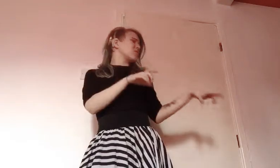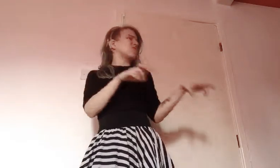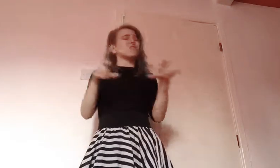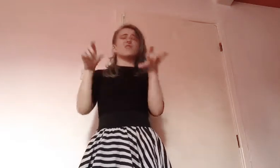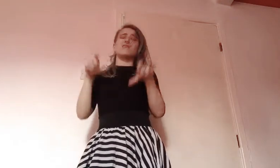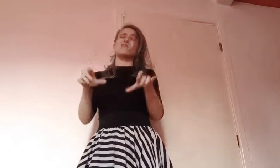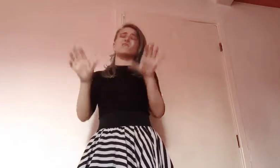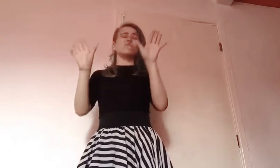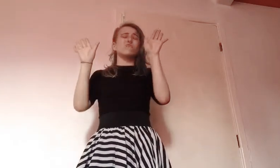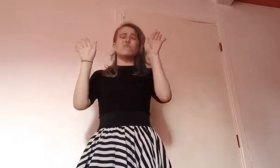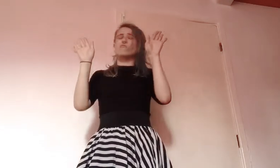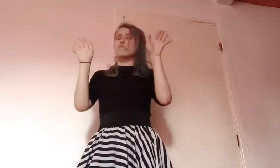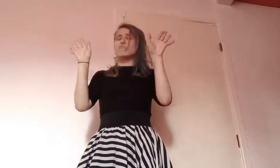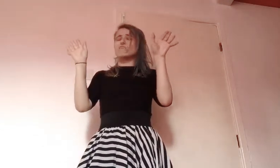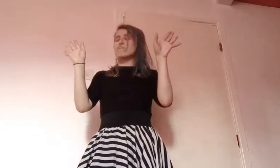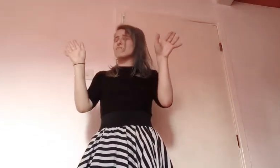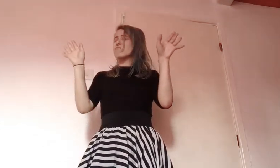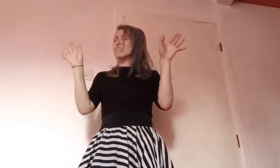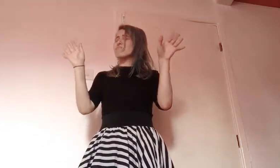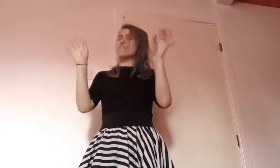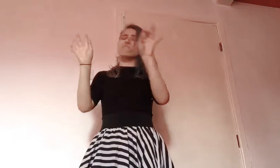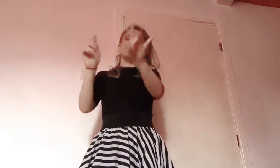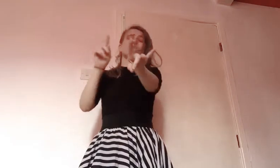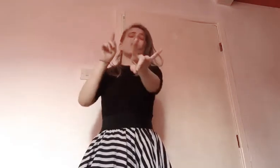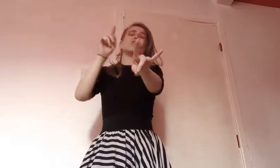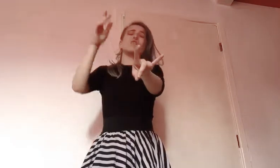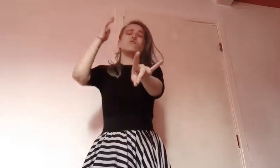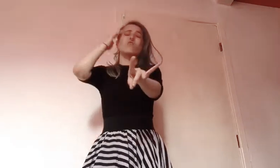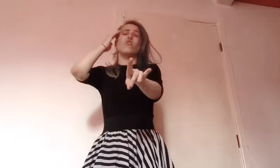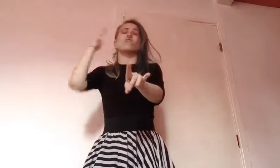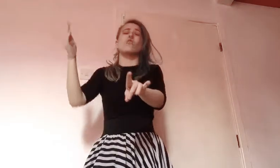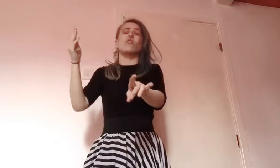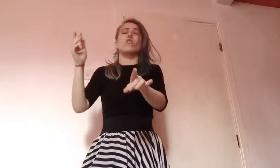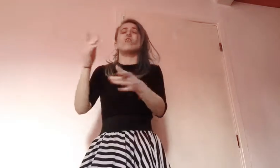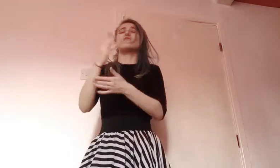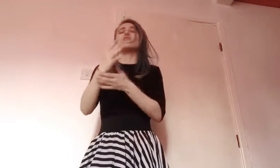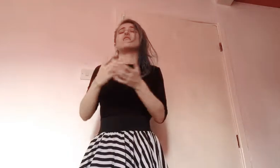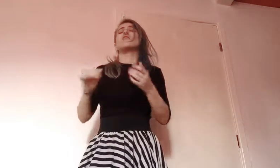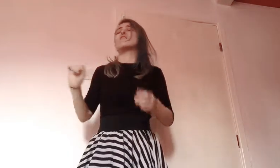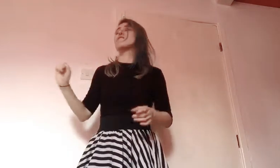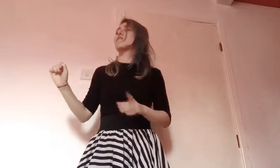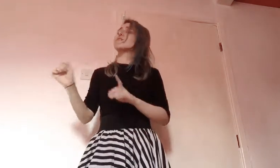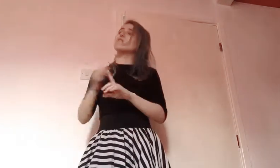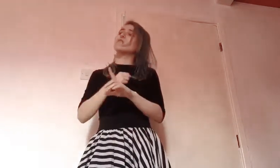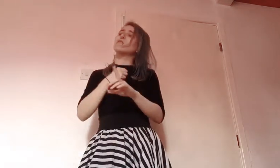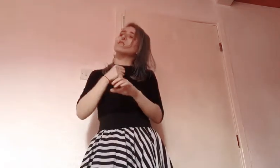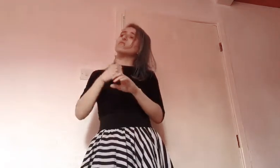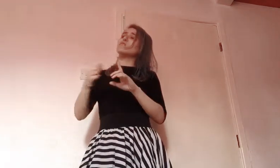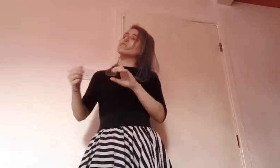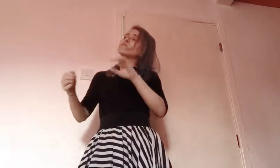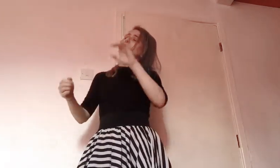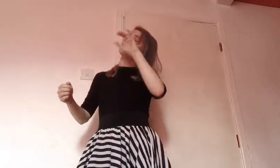sudden moves. You don't know the health of the abuse.